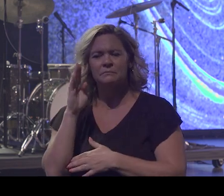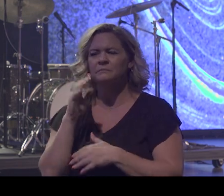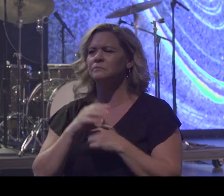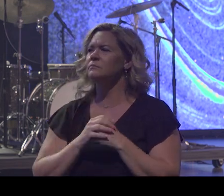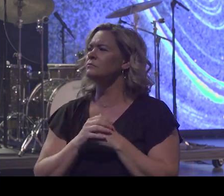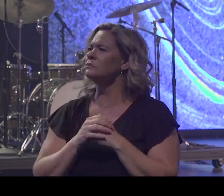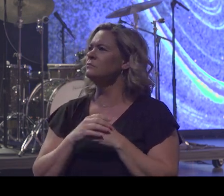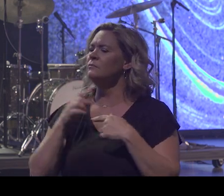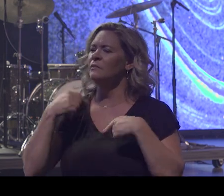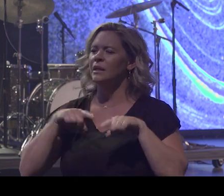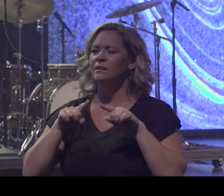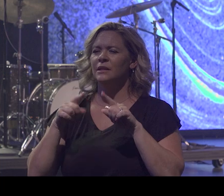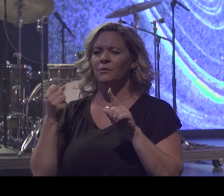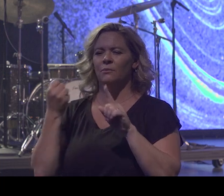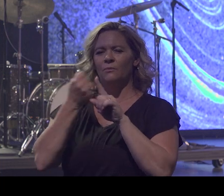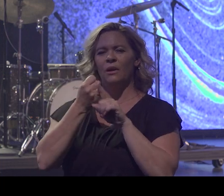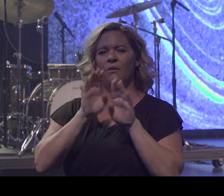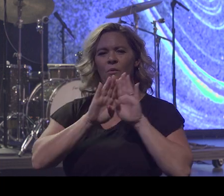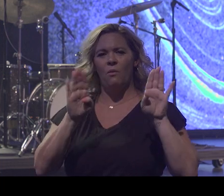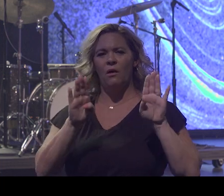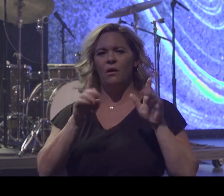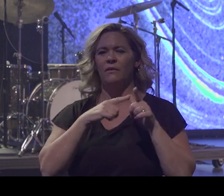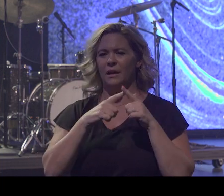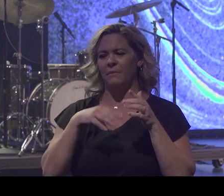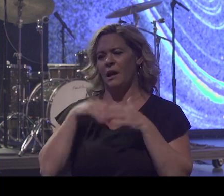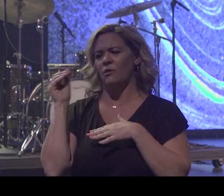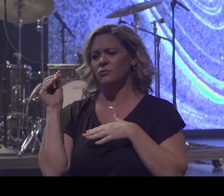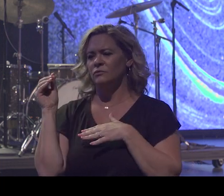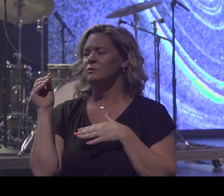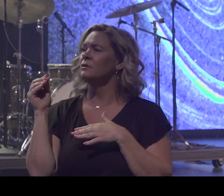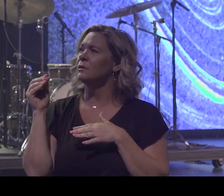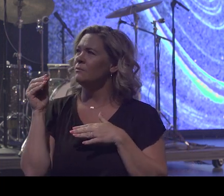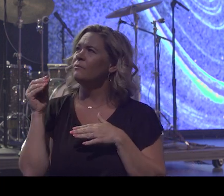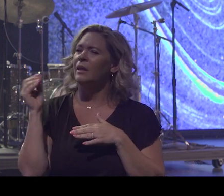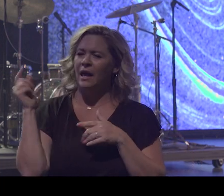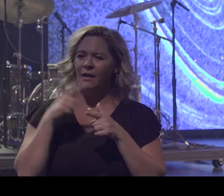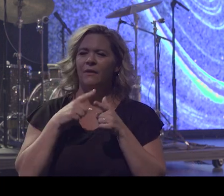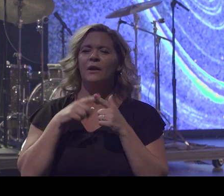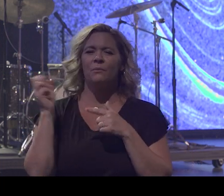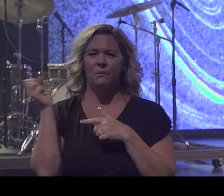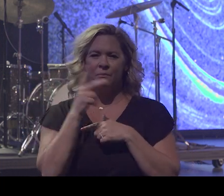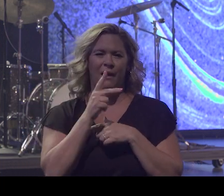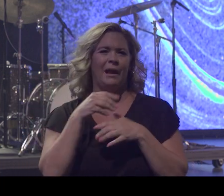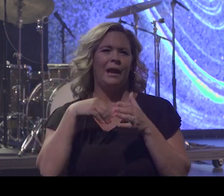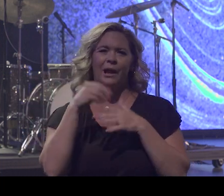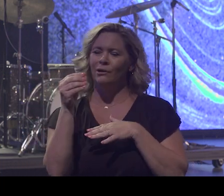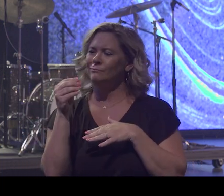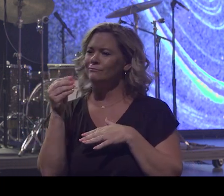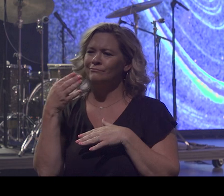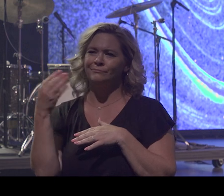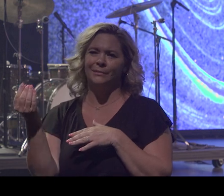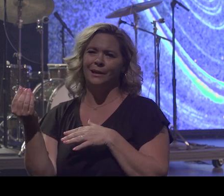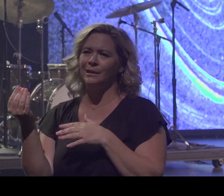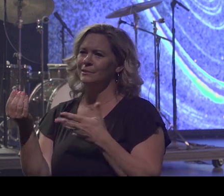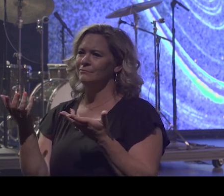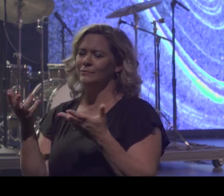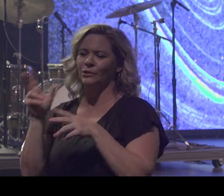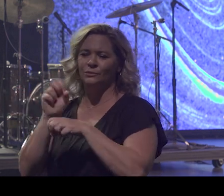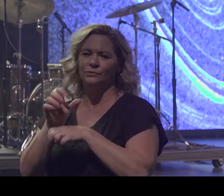I ran into that wall and was out, I went back out, started womanizing again, drugging again, and I was